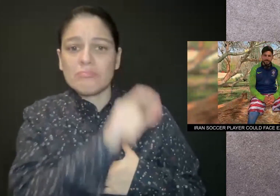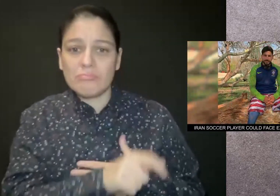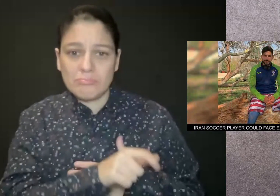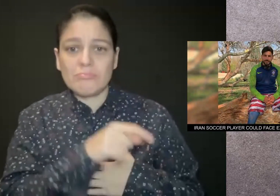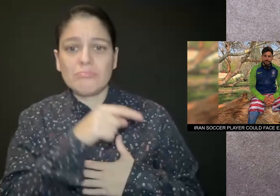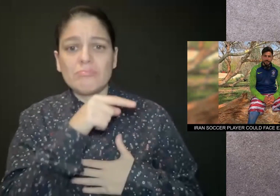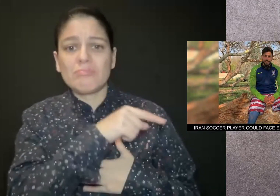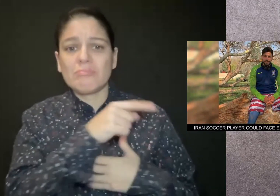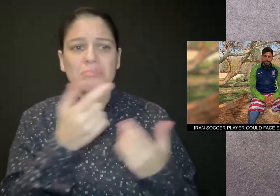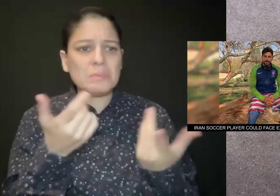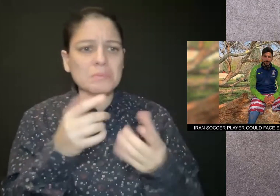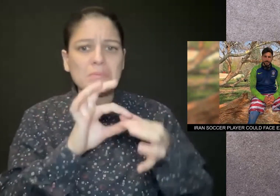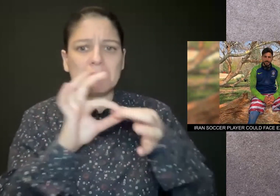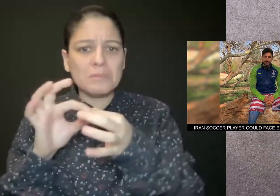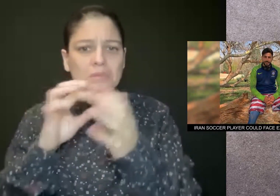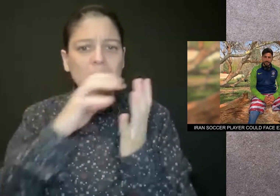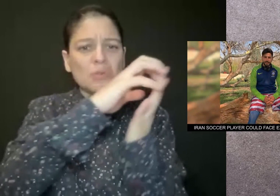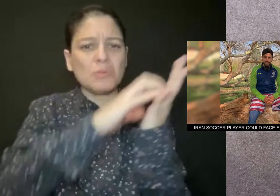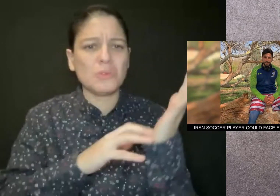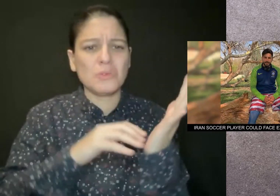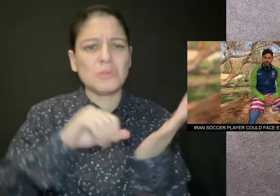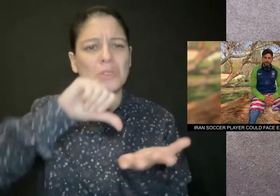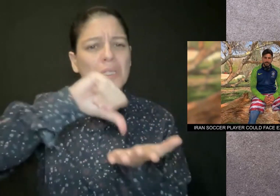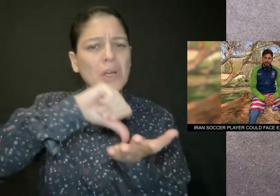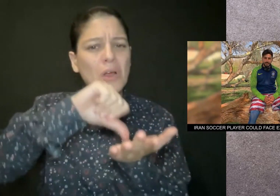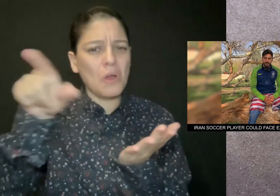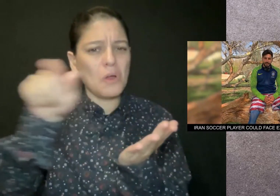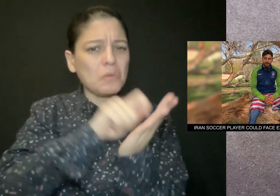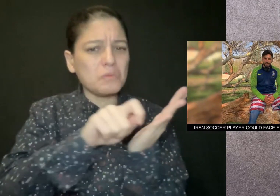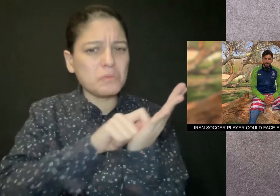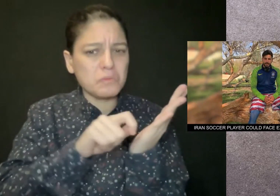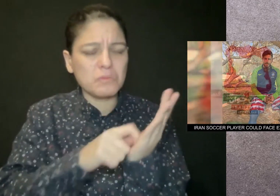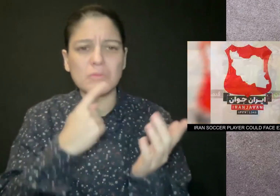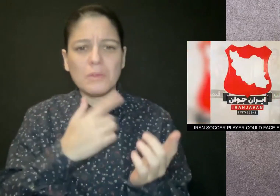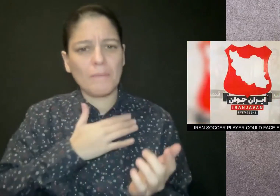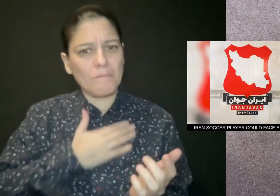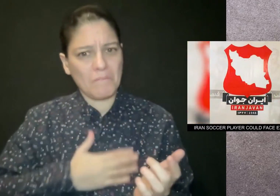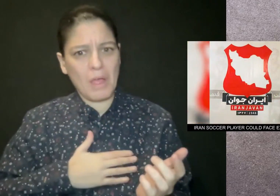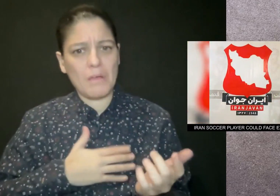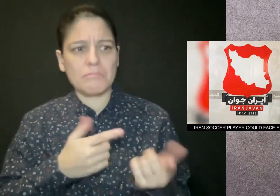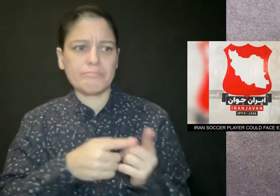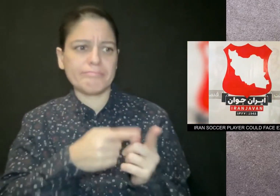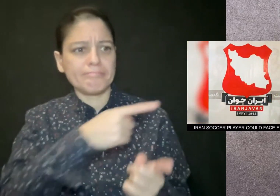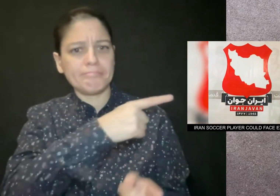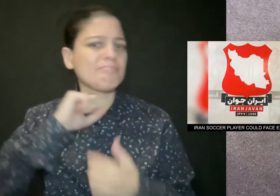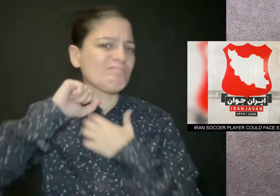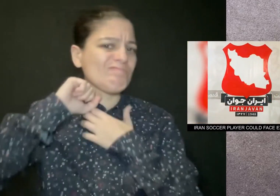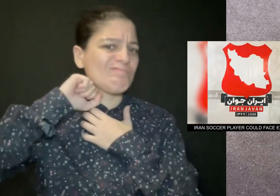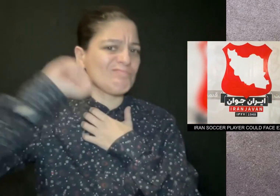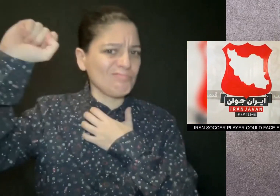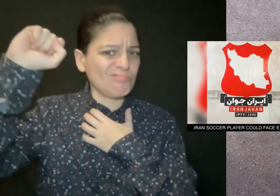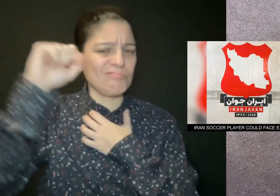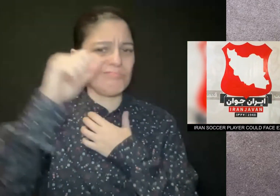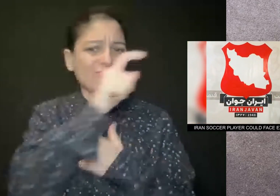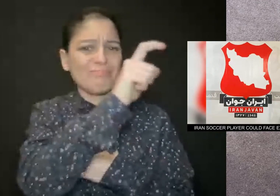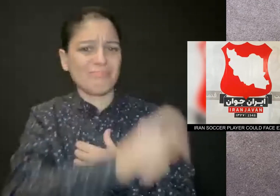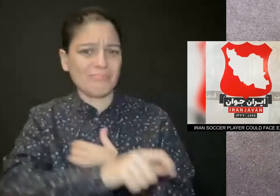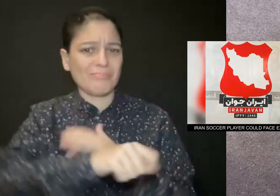The Global Soccer Players Union is expressing concern over reports